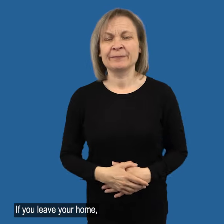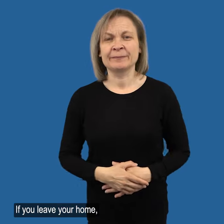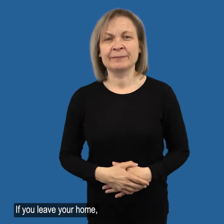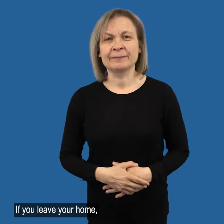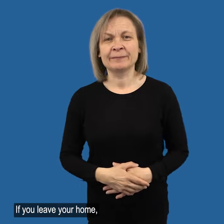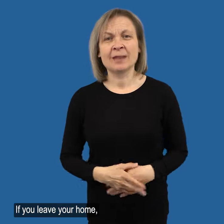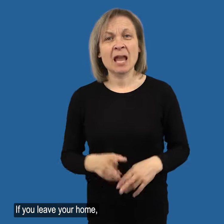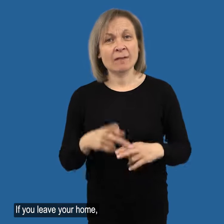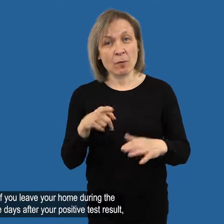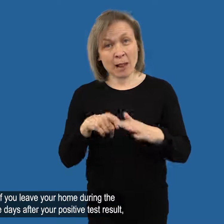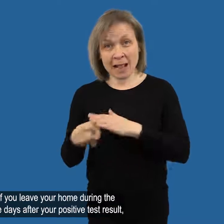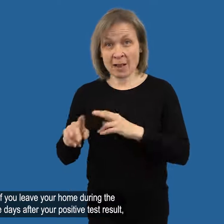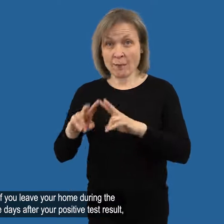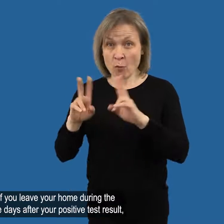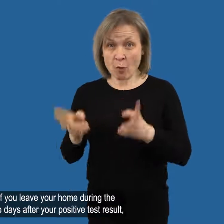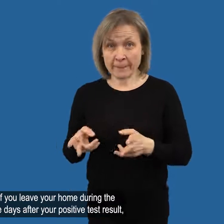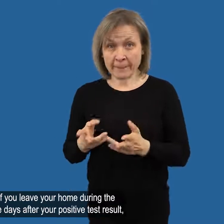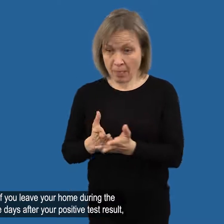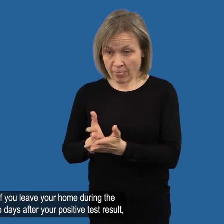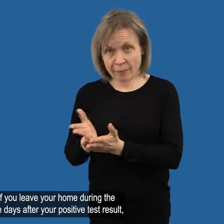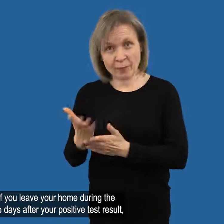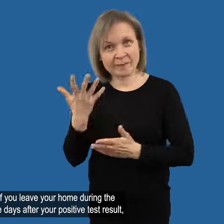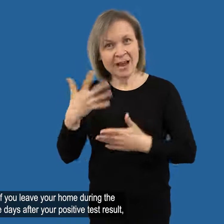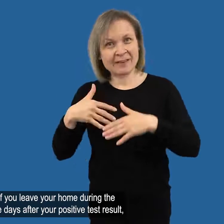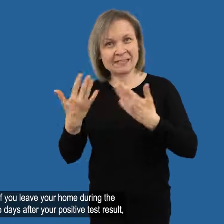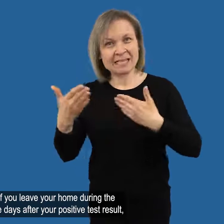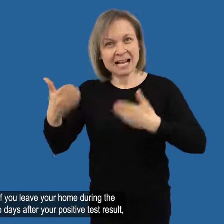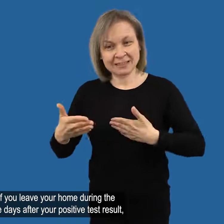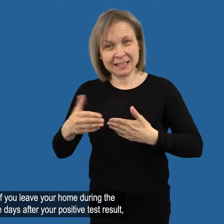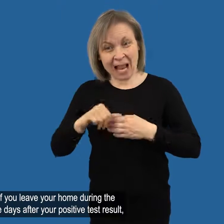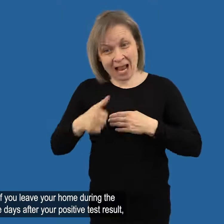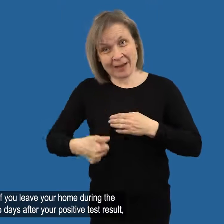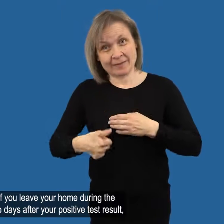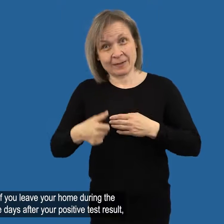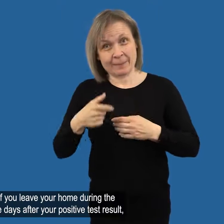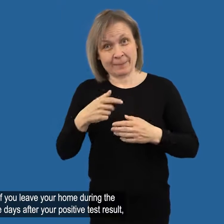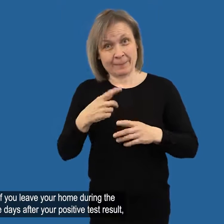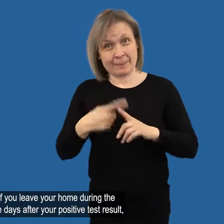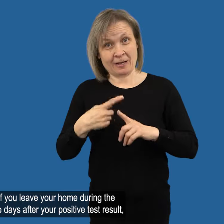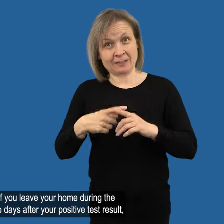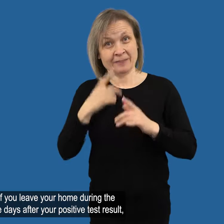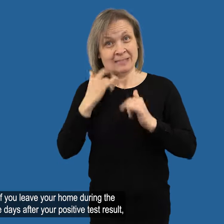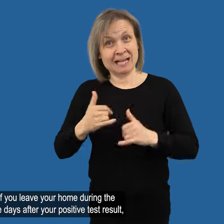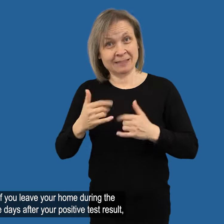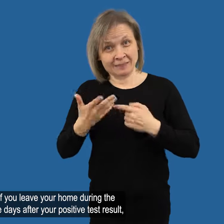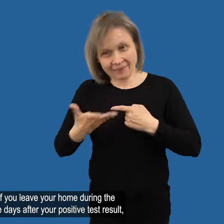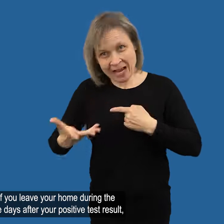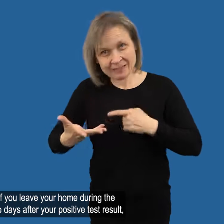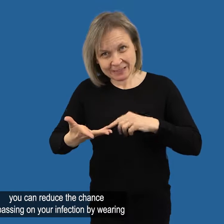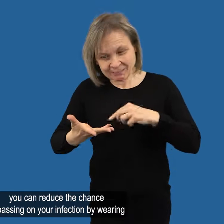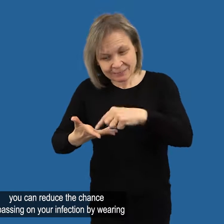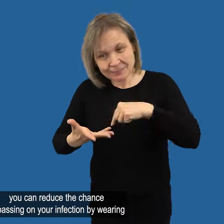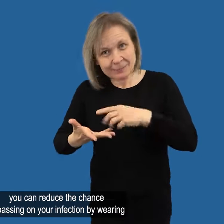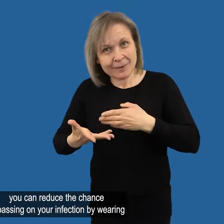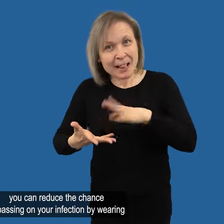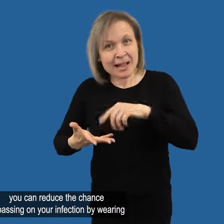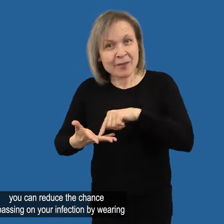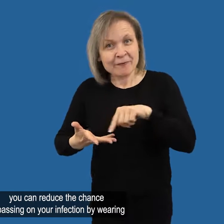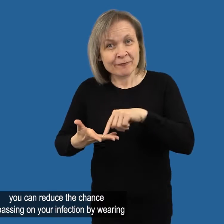If you leave your home If you leave your home during the 5 days after your positive test result, you can reduce the chance of